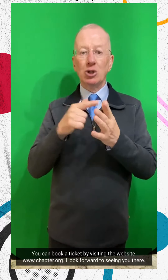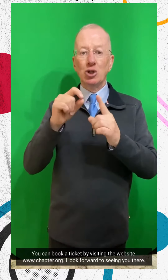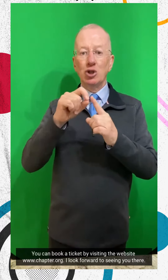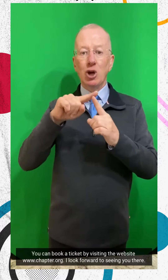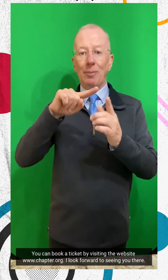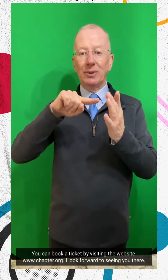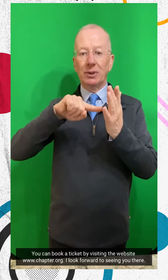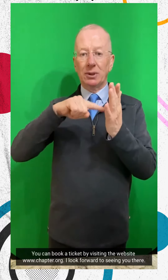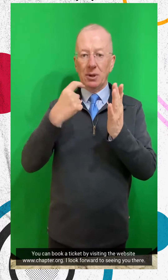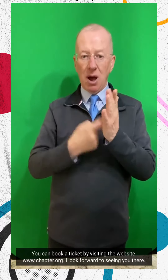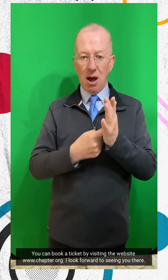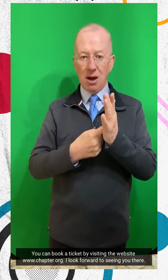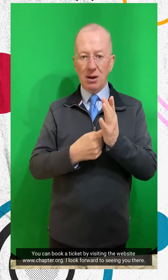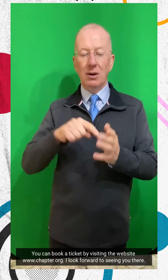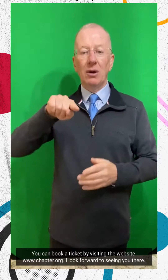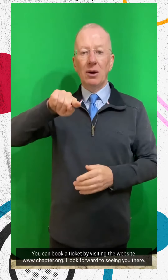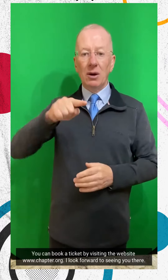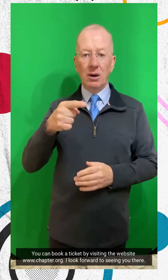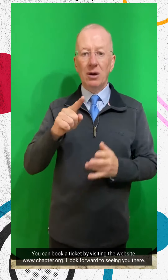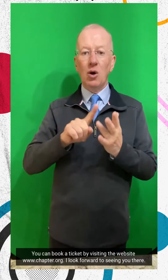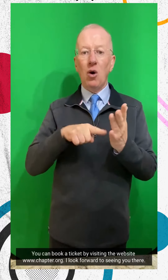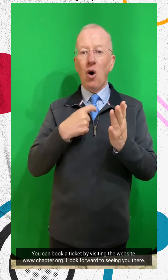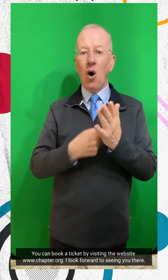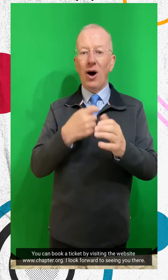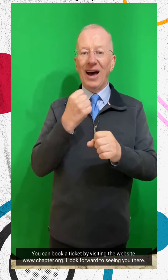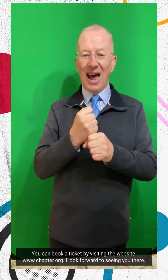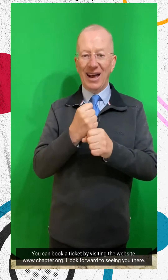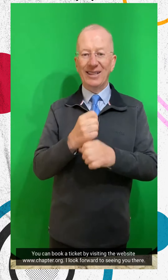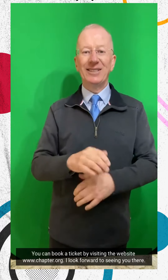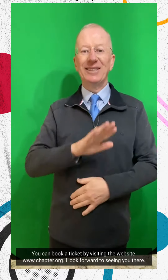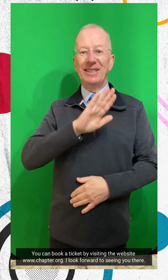I love the... I love you.